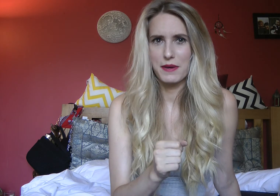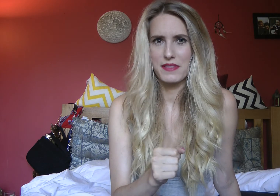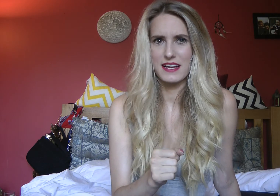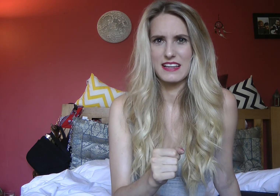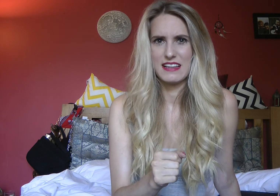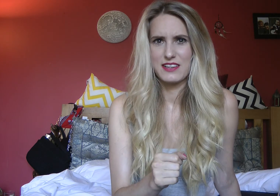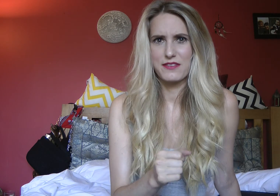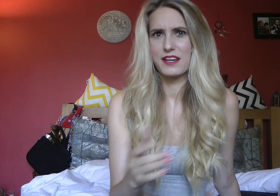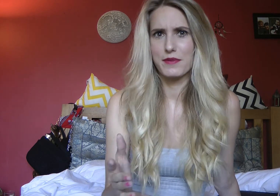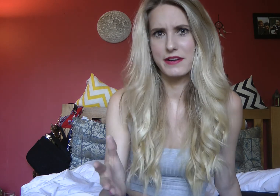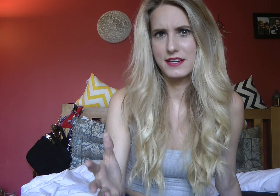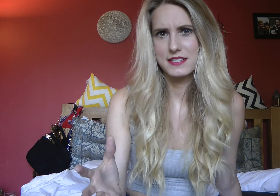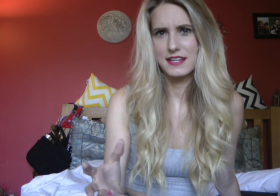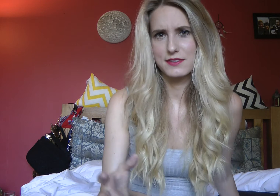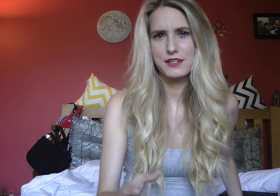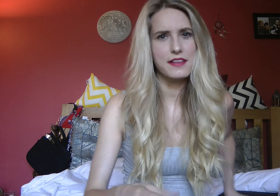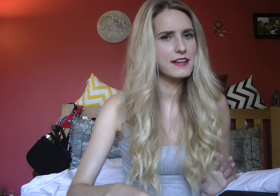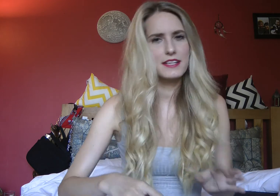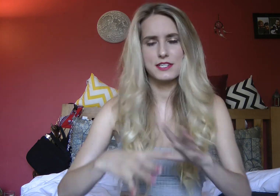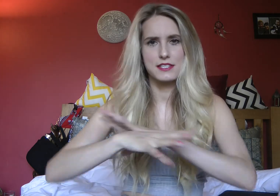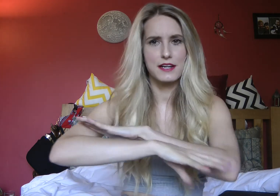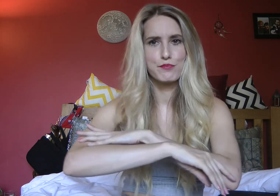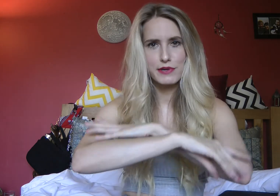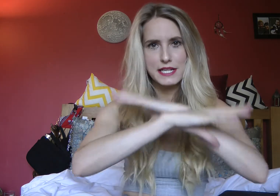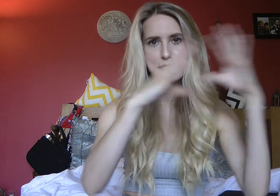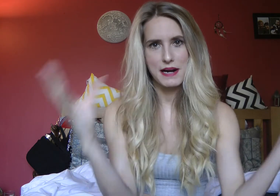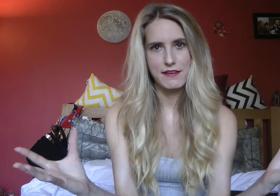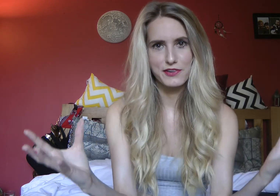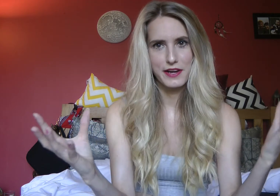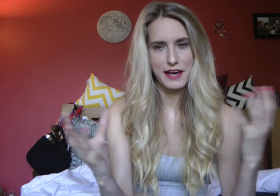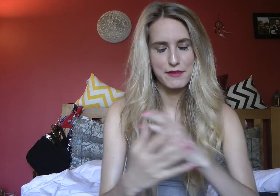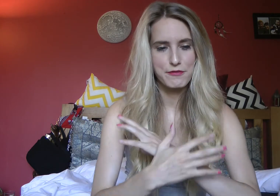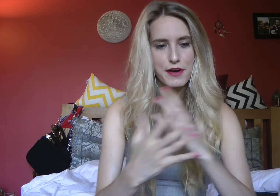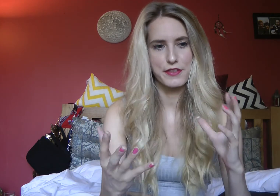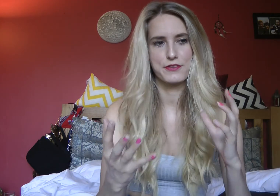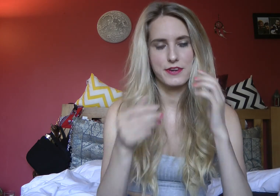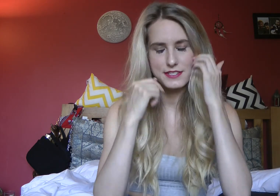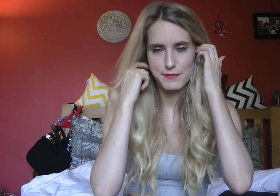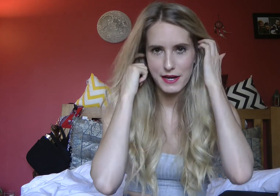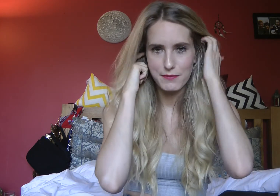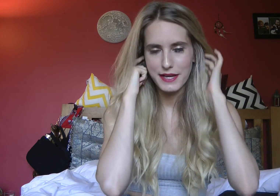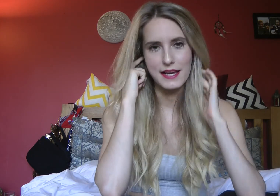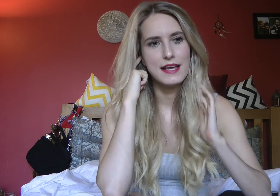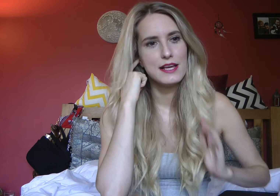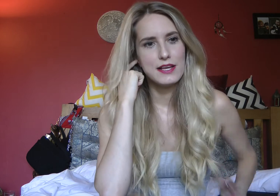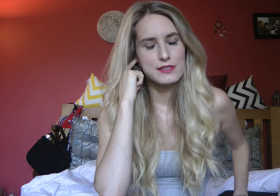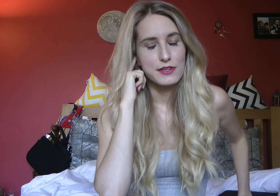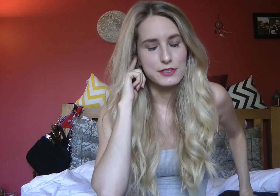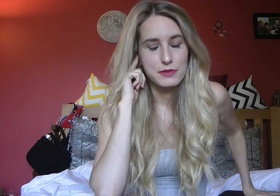maybe they don't think I'm very nice now so then it just kind of breeds paranoia and further stress about being sociable